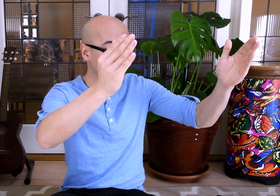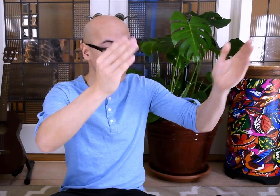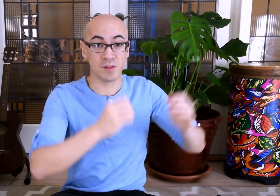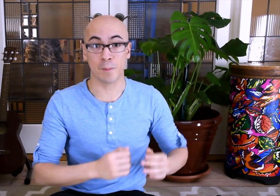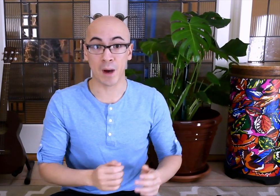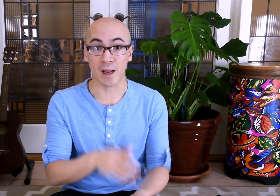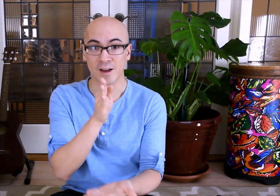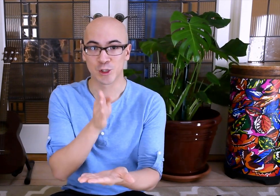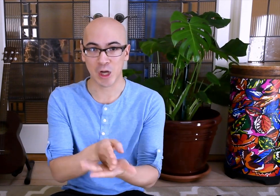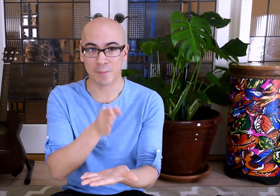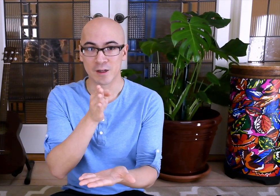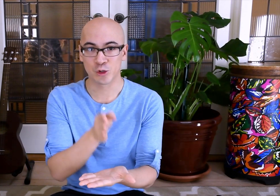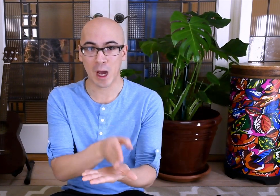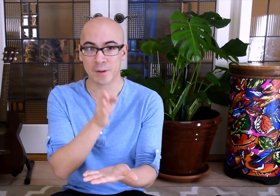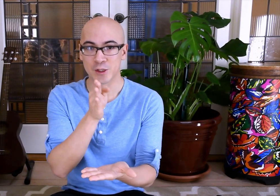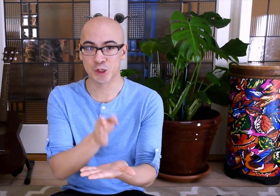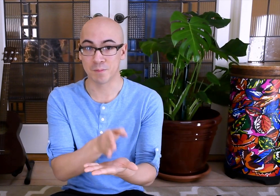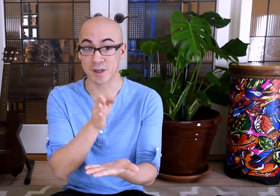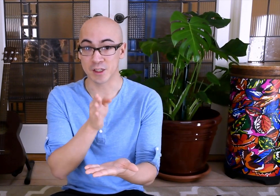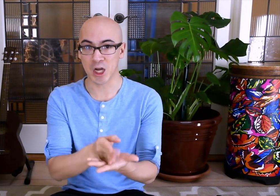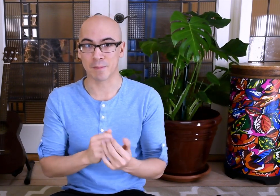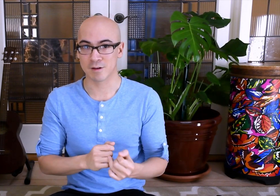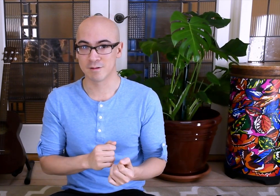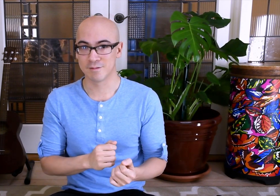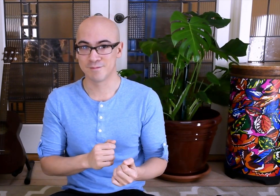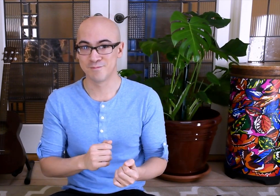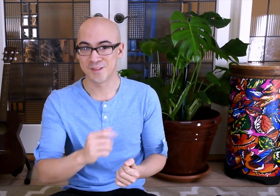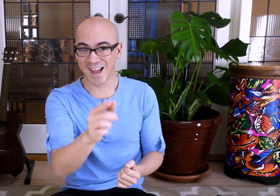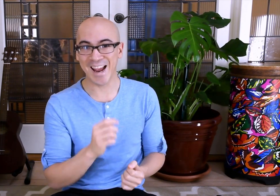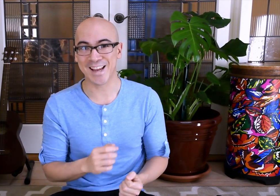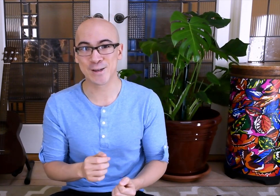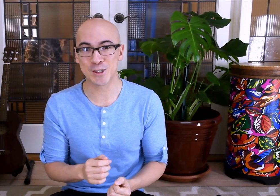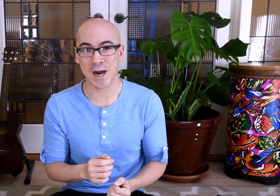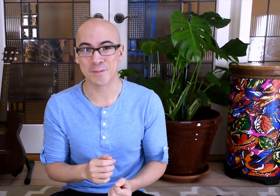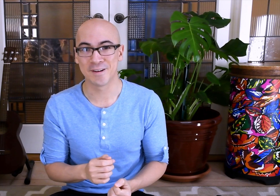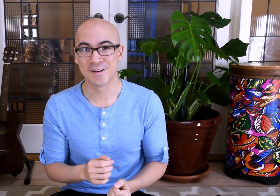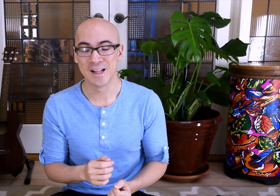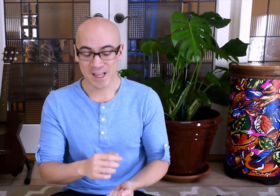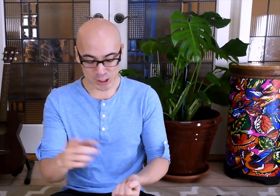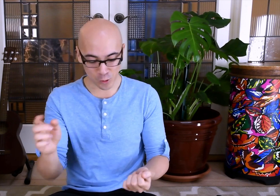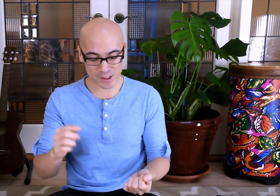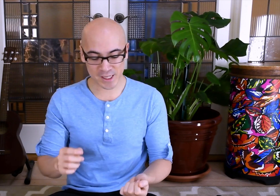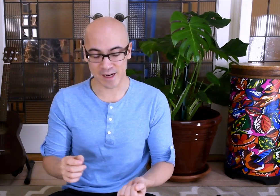put in the pot. Chop, chop, shippity chop. Hey, good job. Let's do it once again.